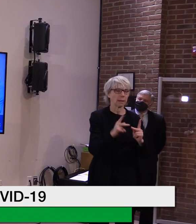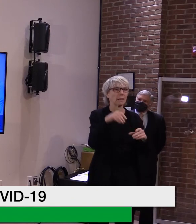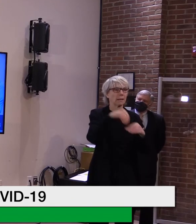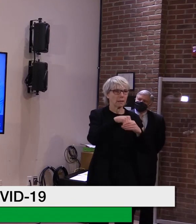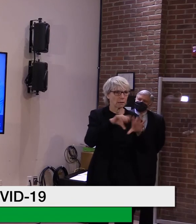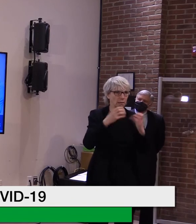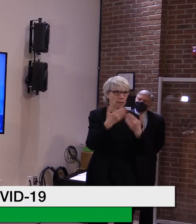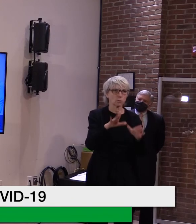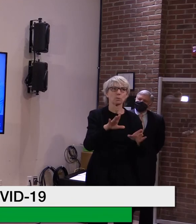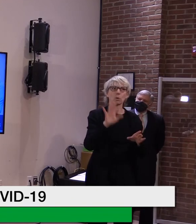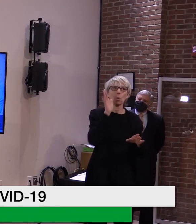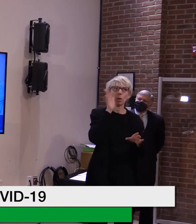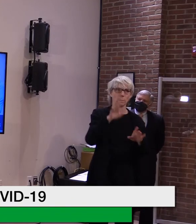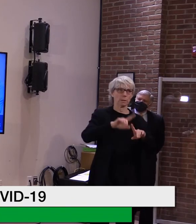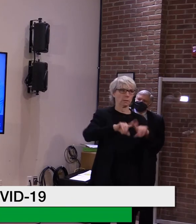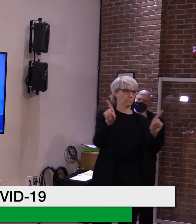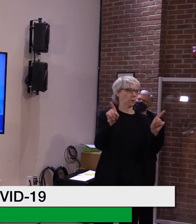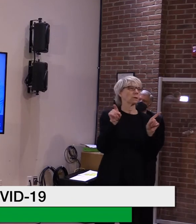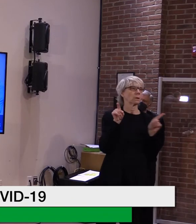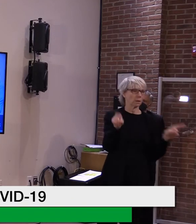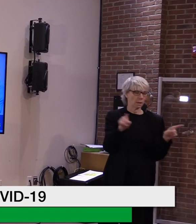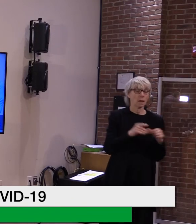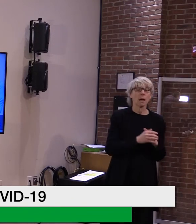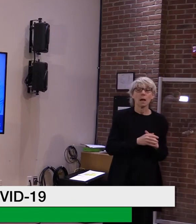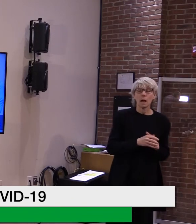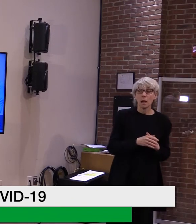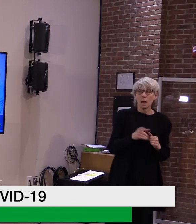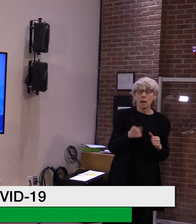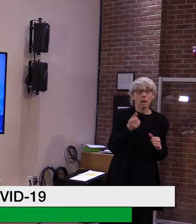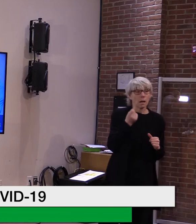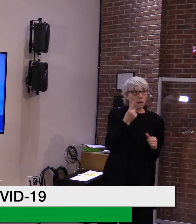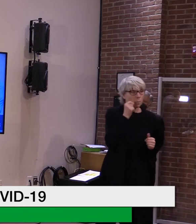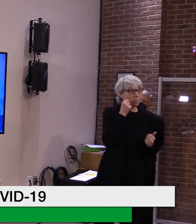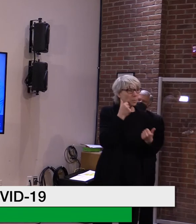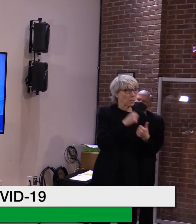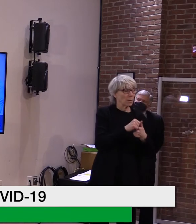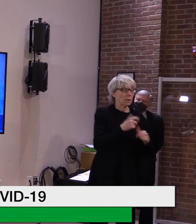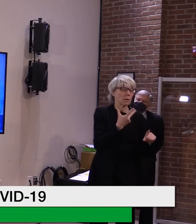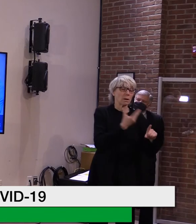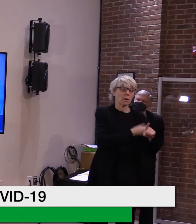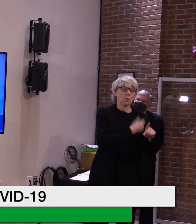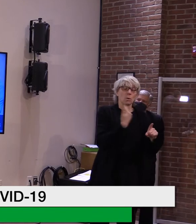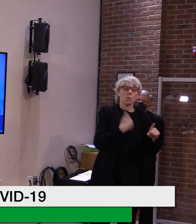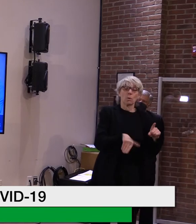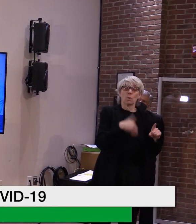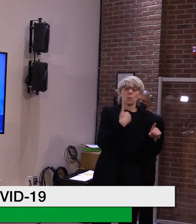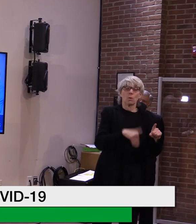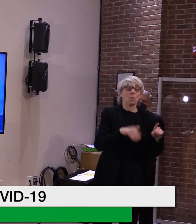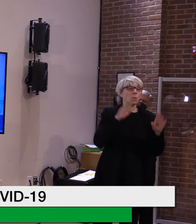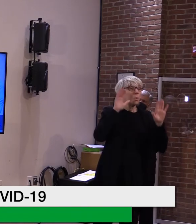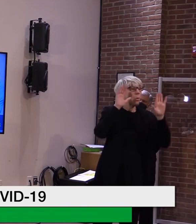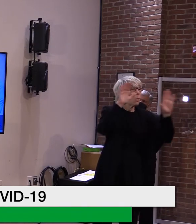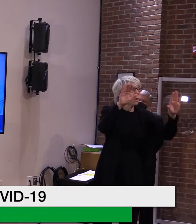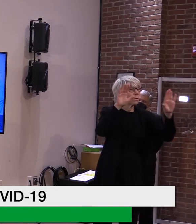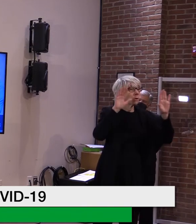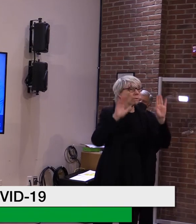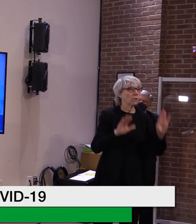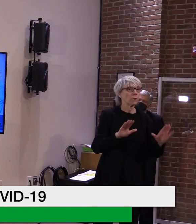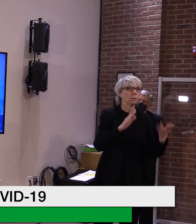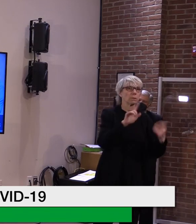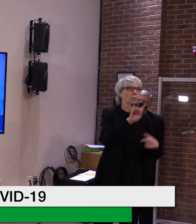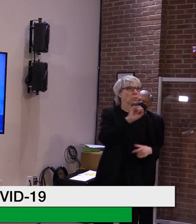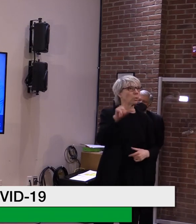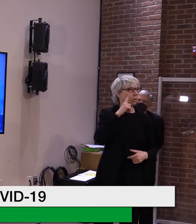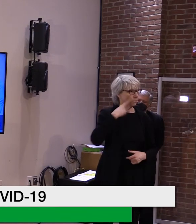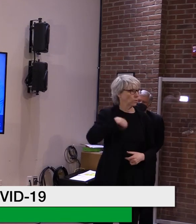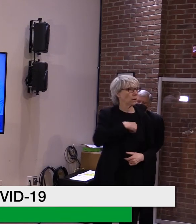I have to say this again, vaccination is really going to be a wonderful, uh, pathway, if you will,